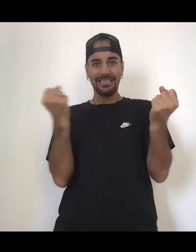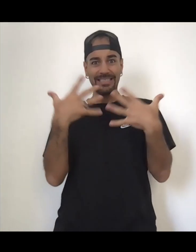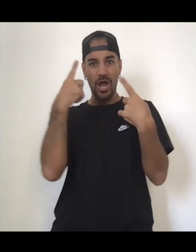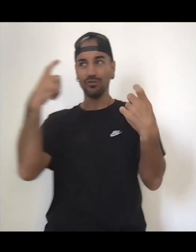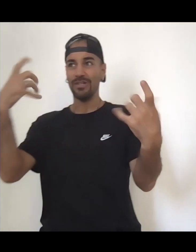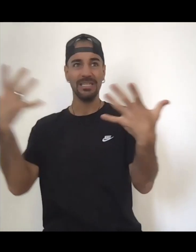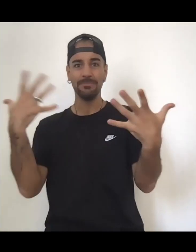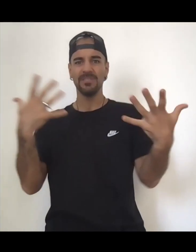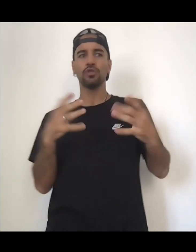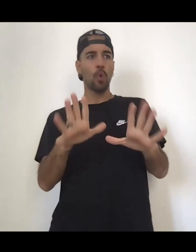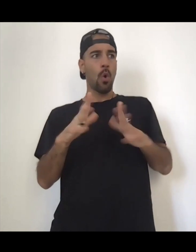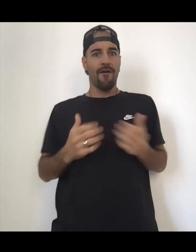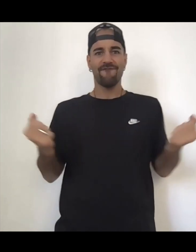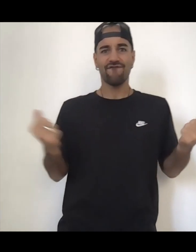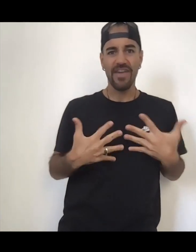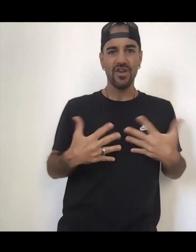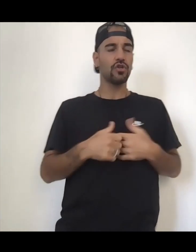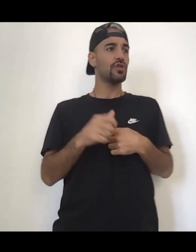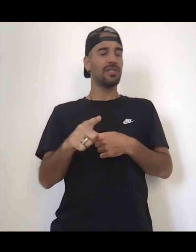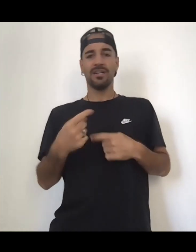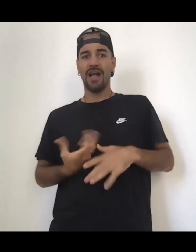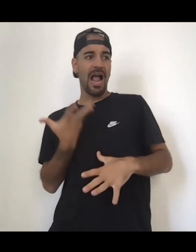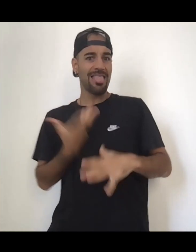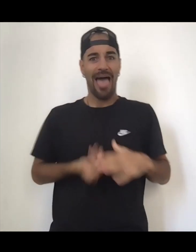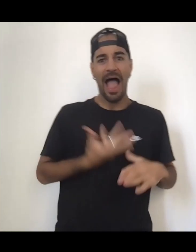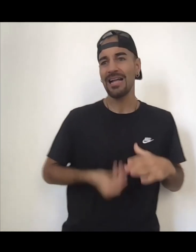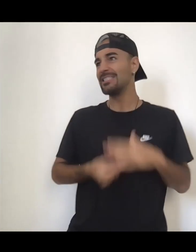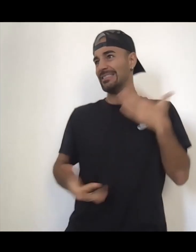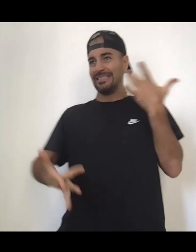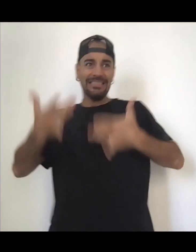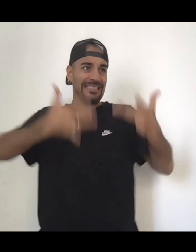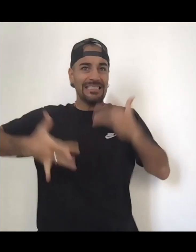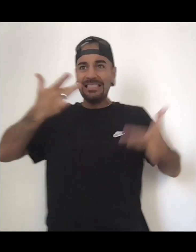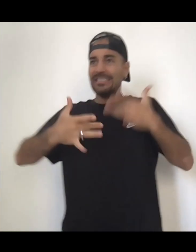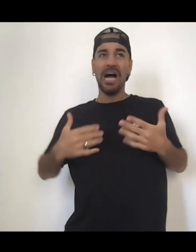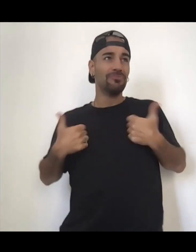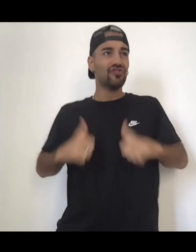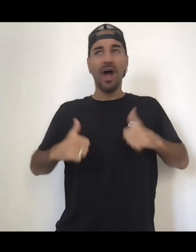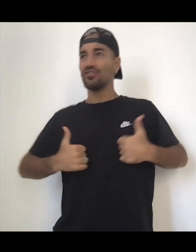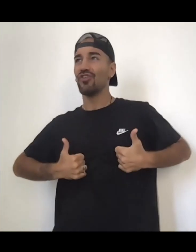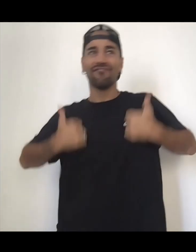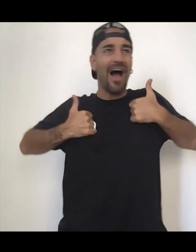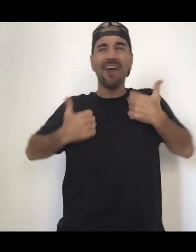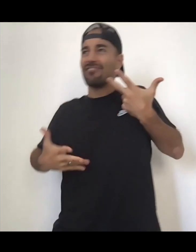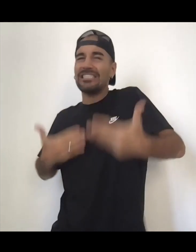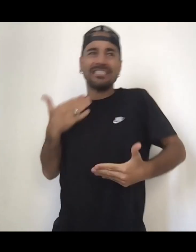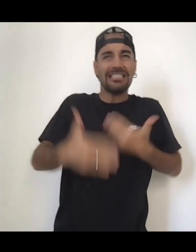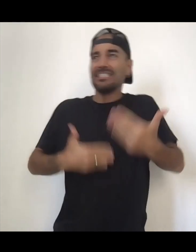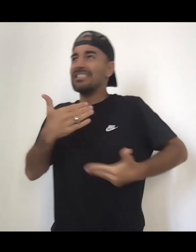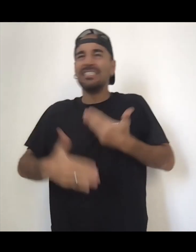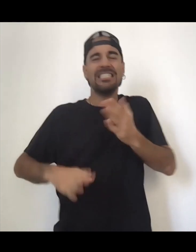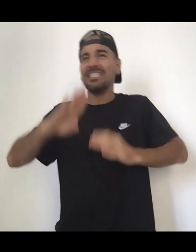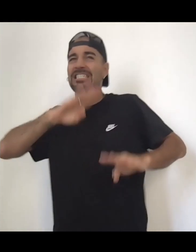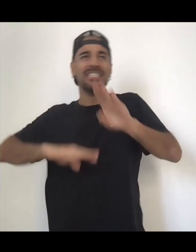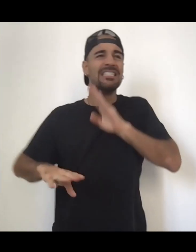survival mentalities, where these survival instincts live, you need